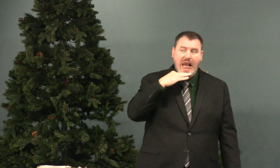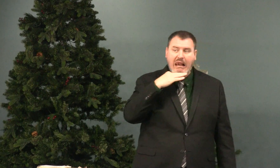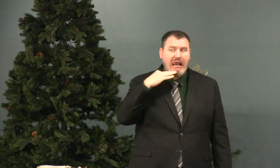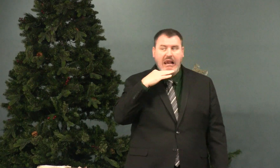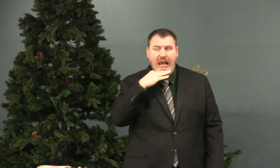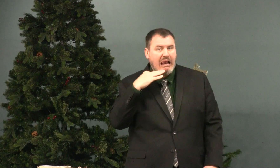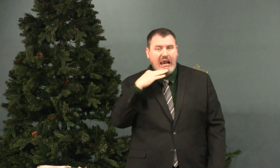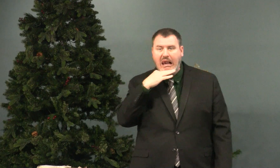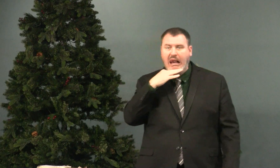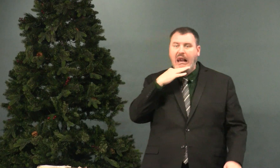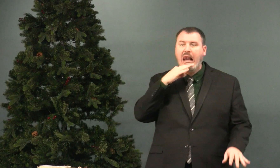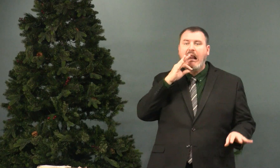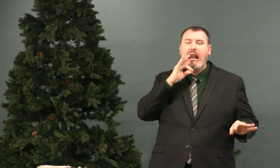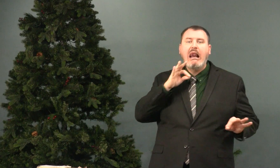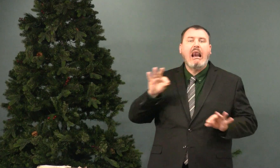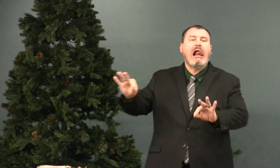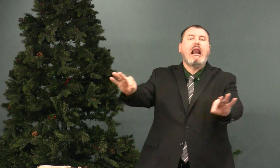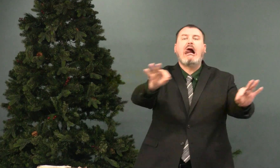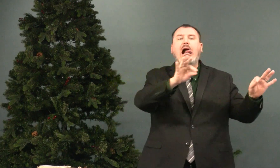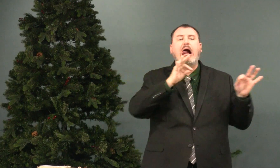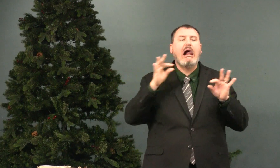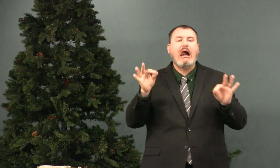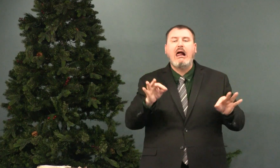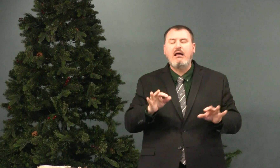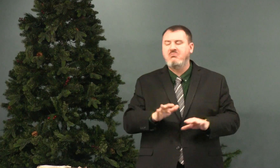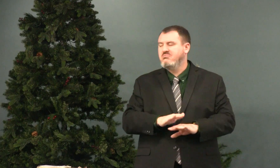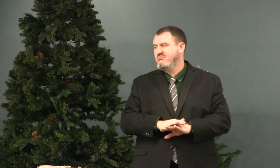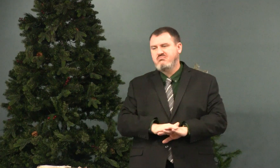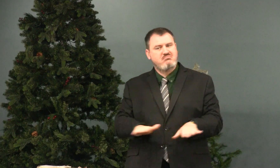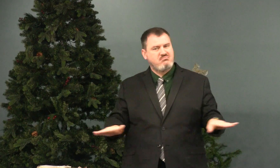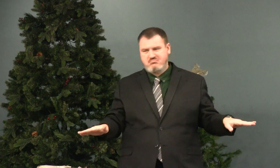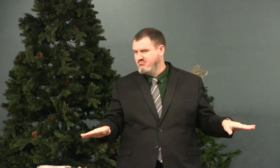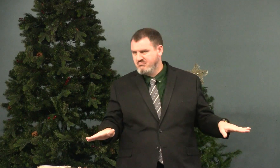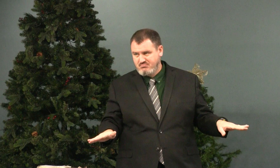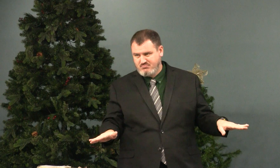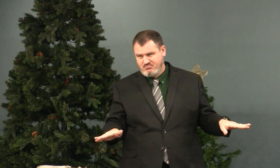Lie and gossip. Don't.